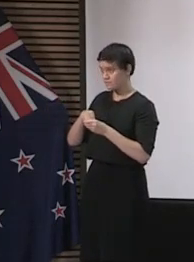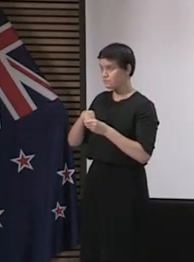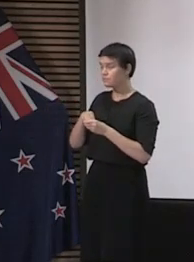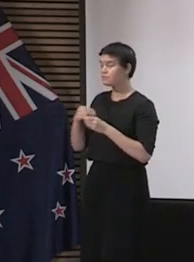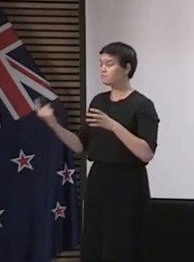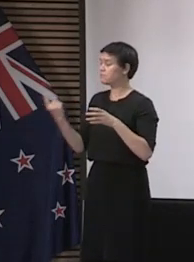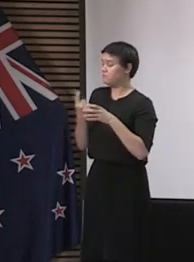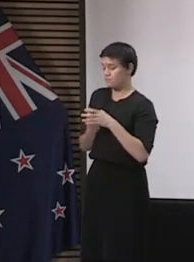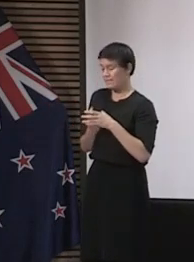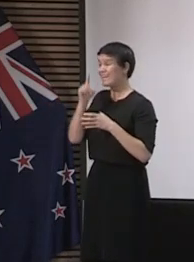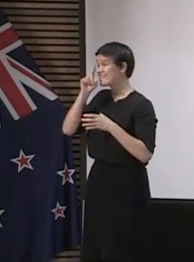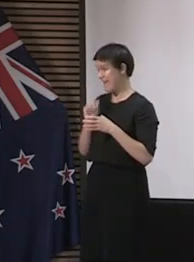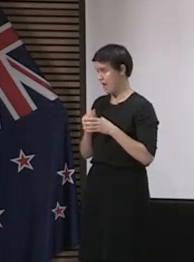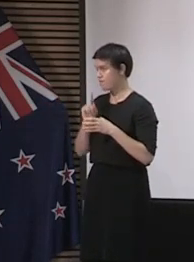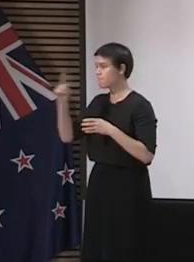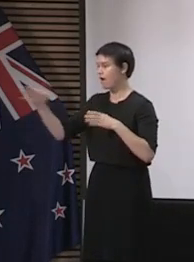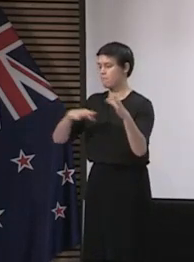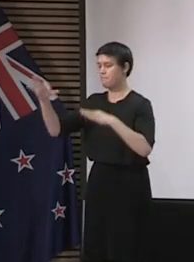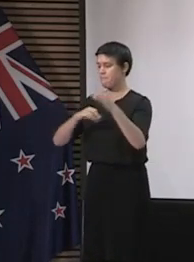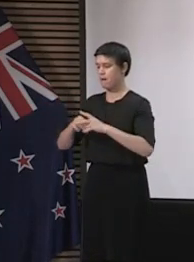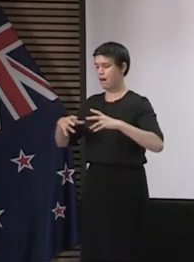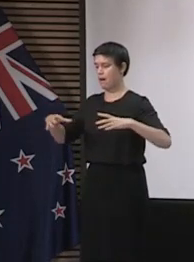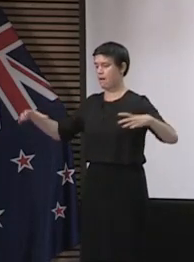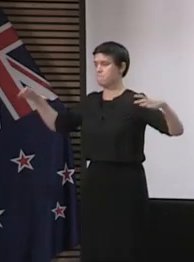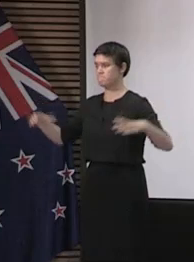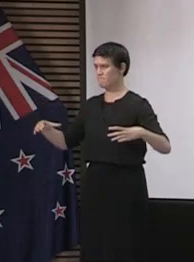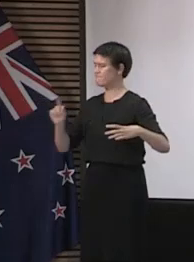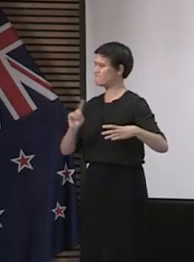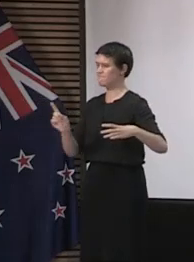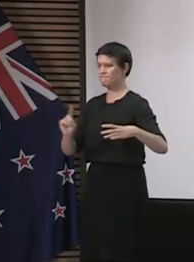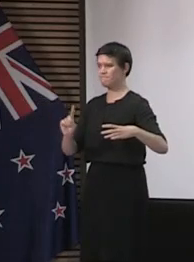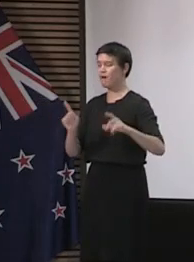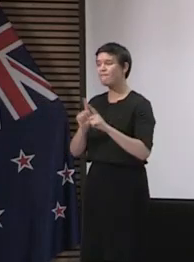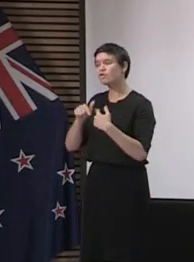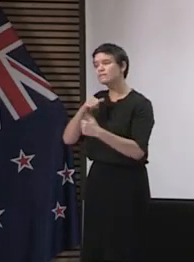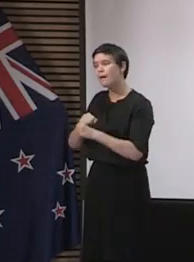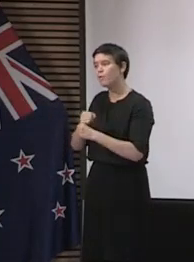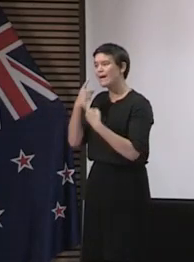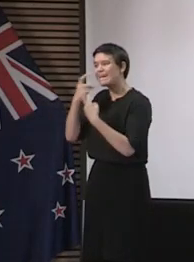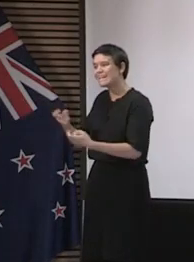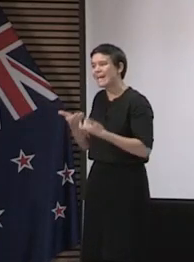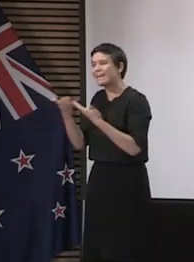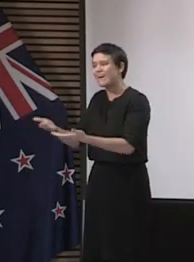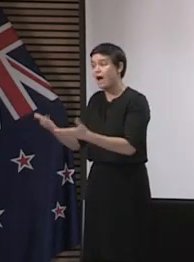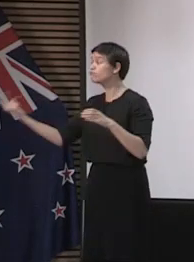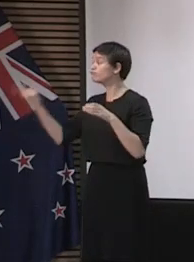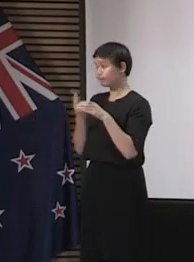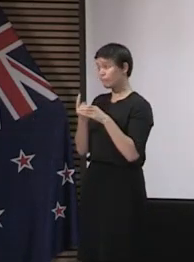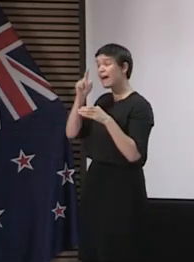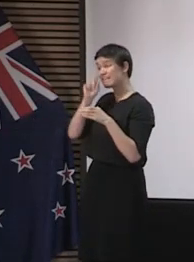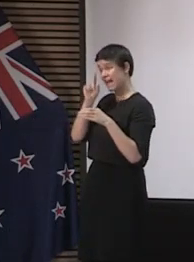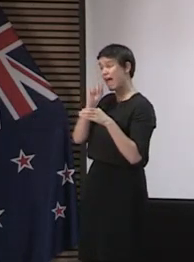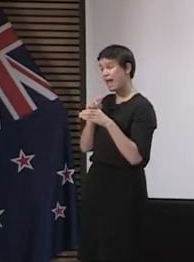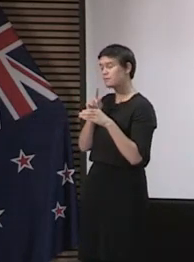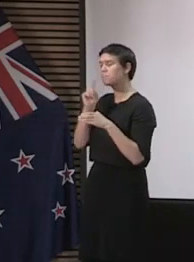duties. And we need to allow families to be flexible with that. But keep it exclusive, keep it small. Remember,